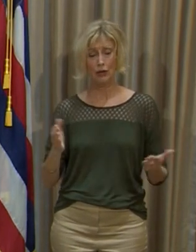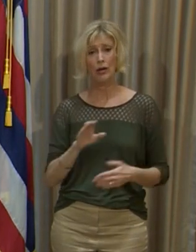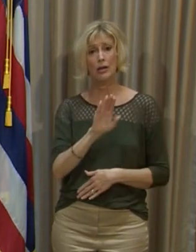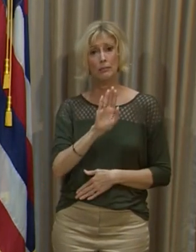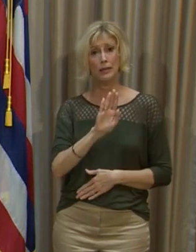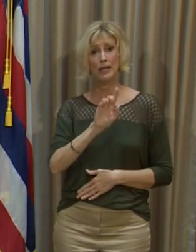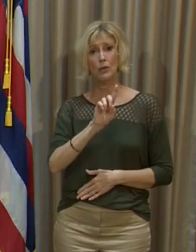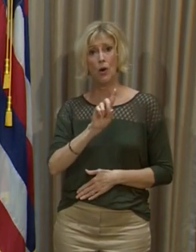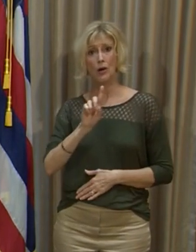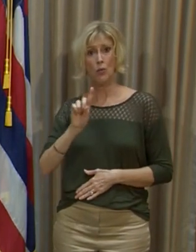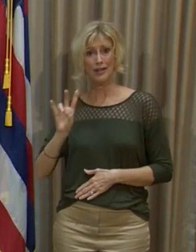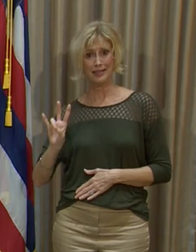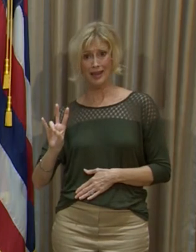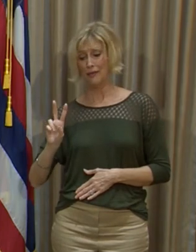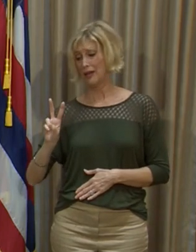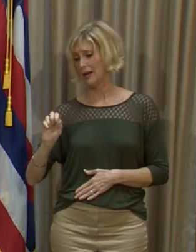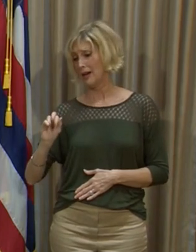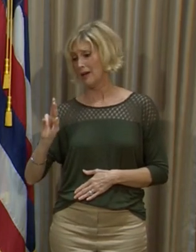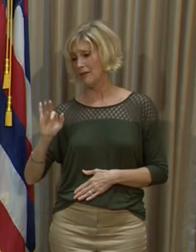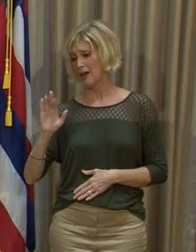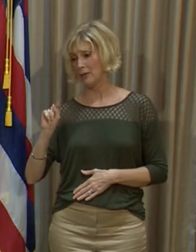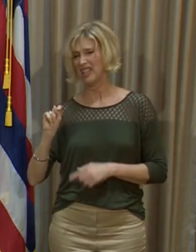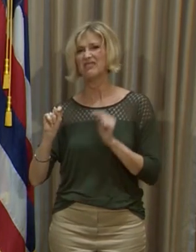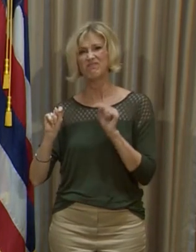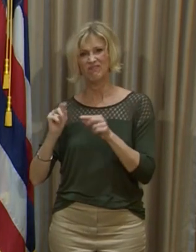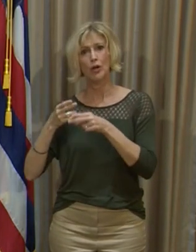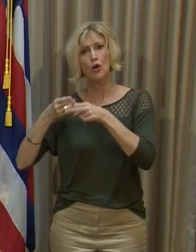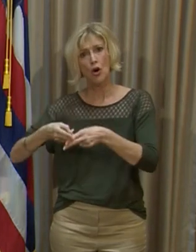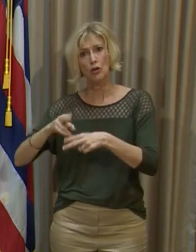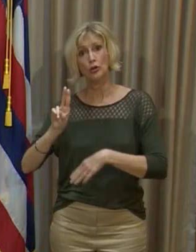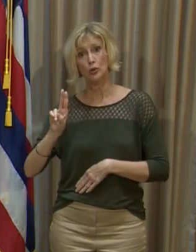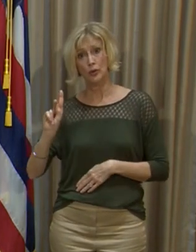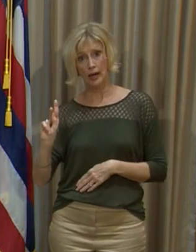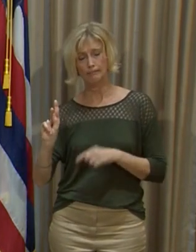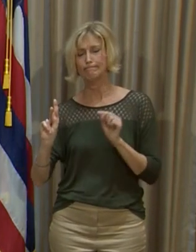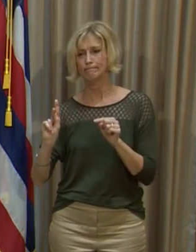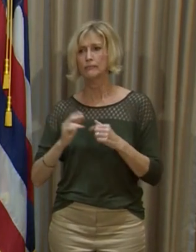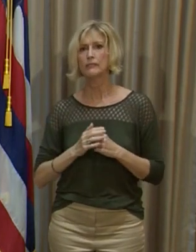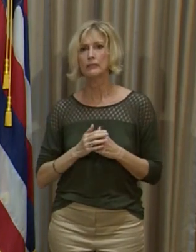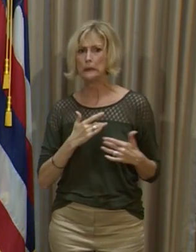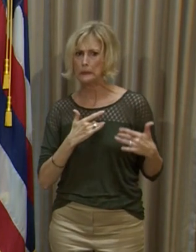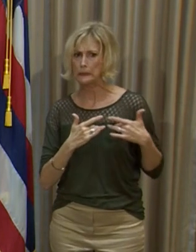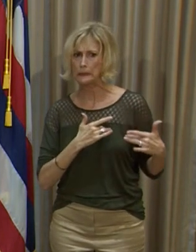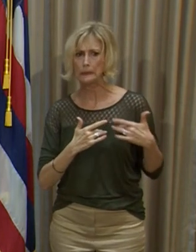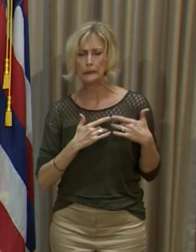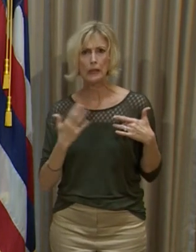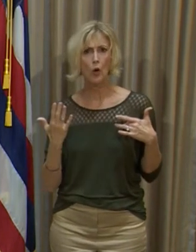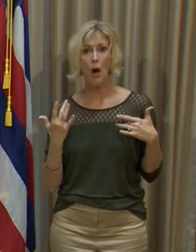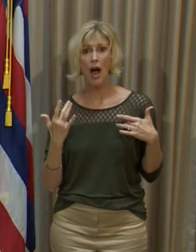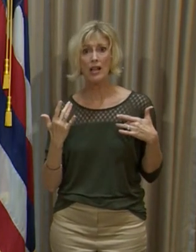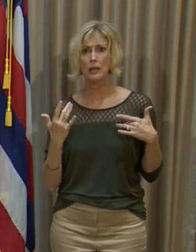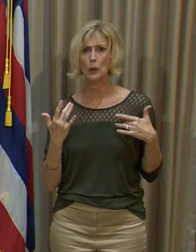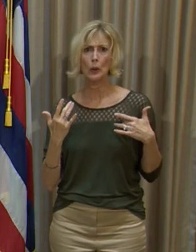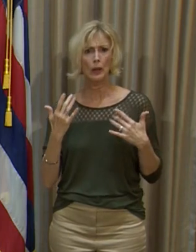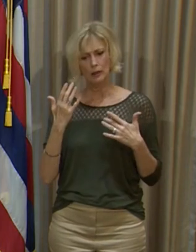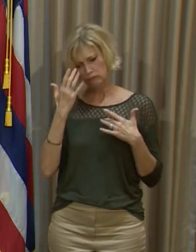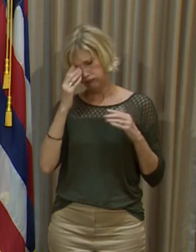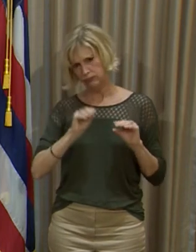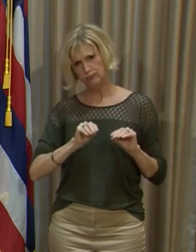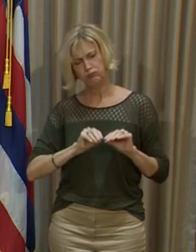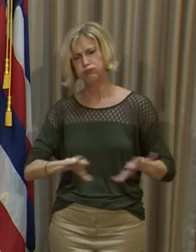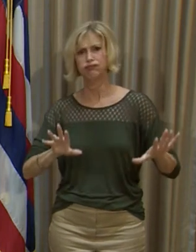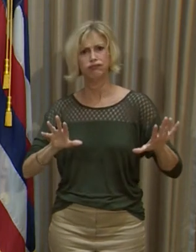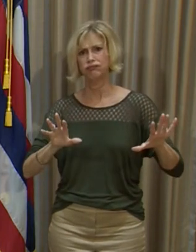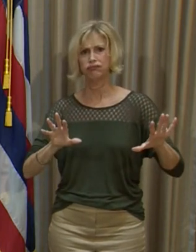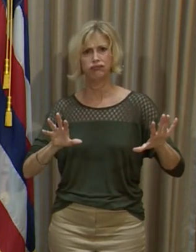-117 the-117 variant, also referred to as UK. We're concerned because it's more infectious. It's up to 60%